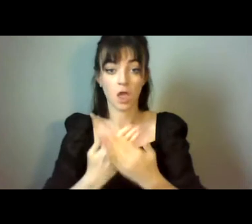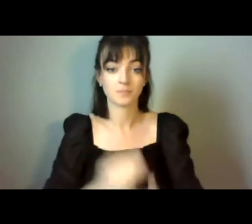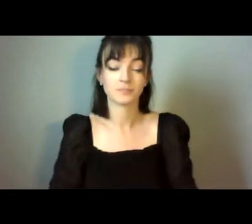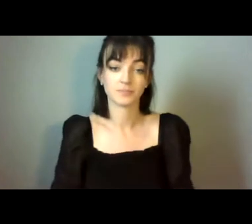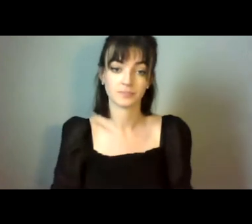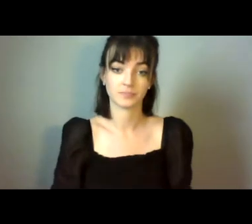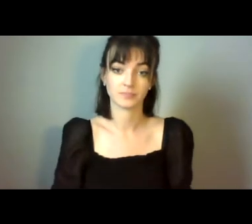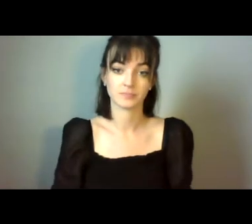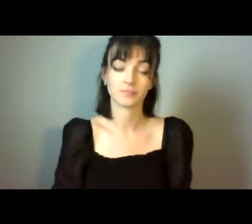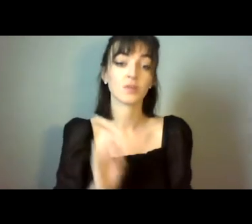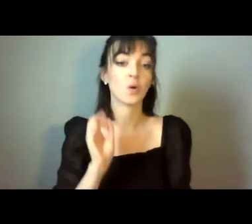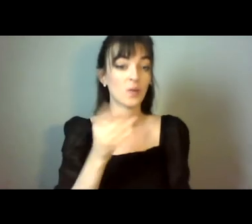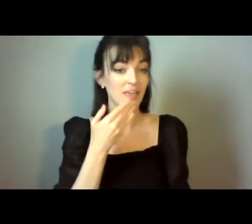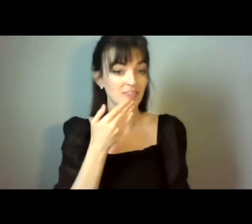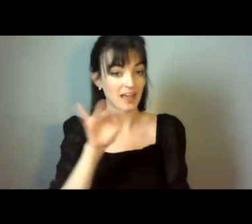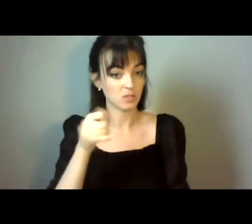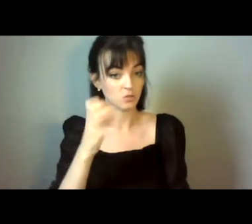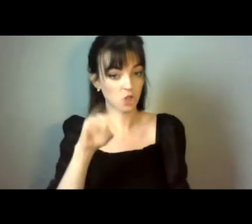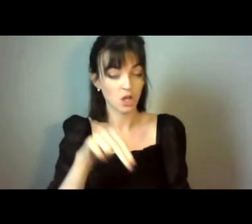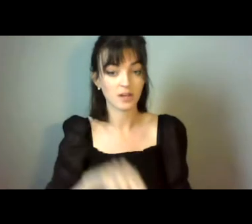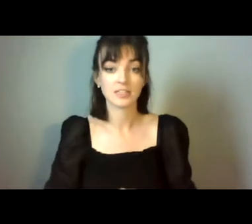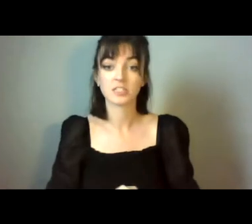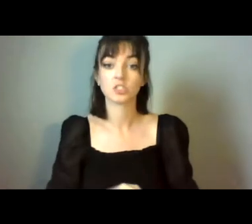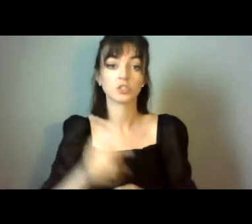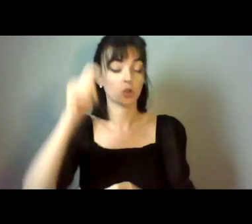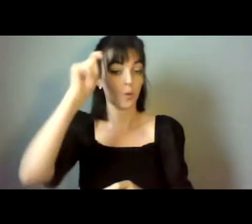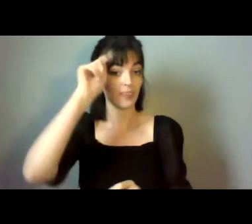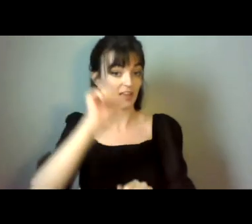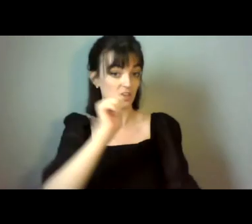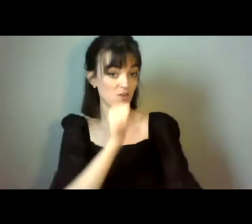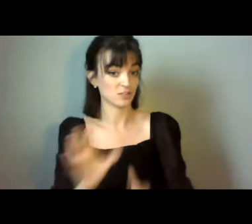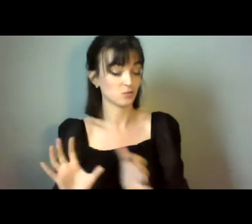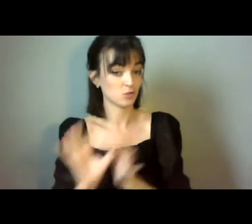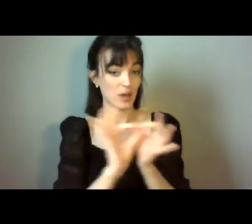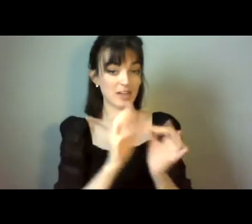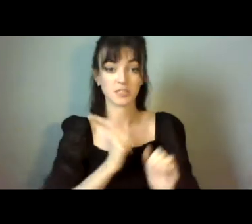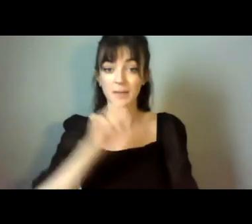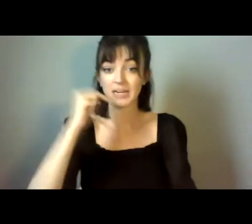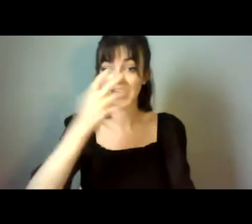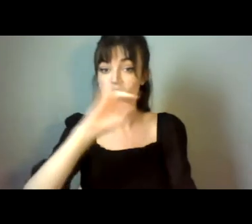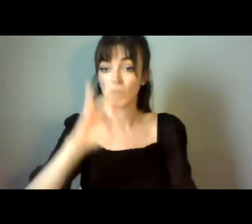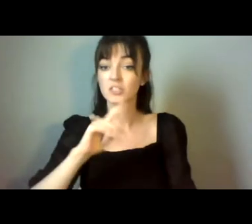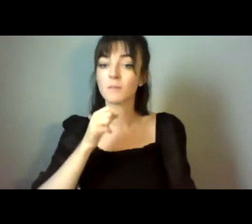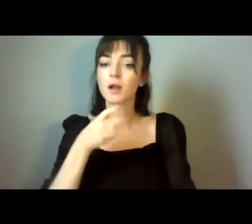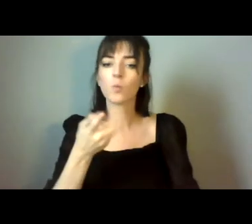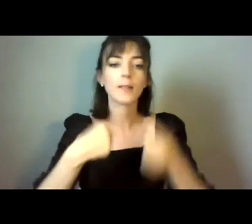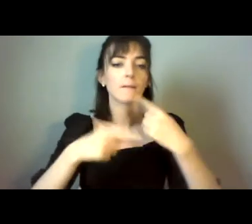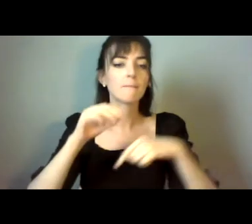OK, thank you, John. And I think that your answer is very connected to my next question, but I'm just going to return to Michael if we have him.